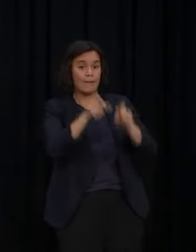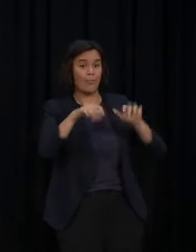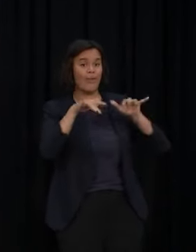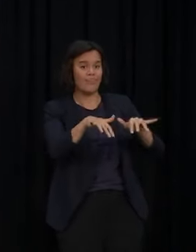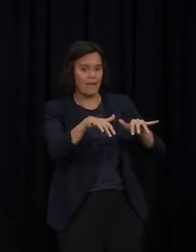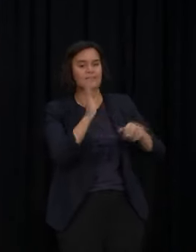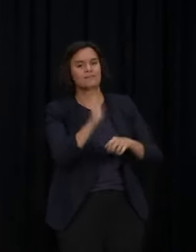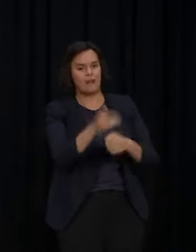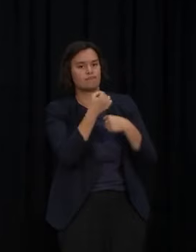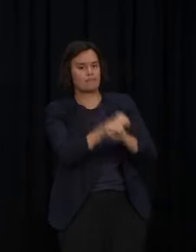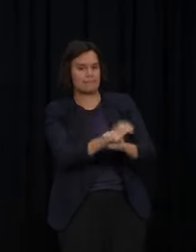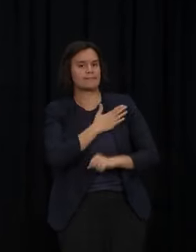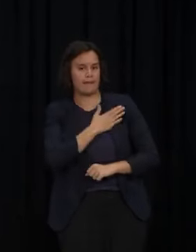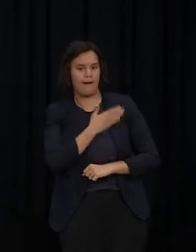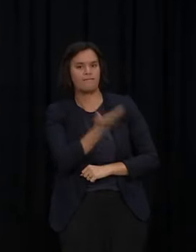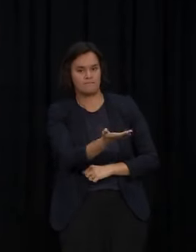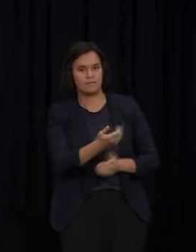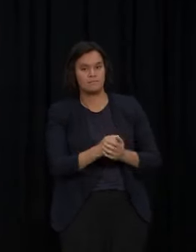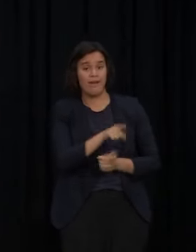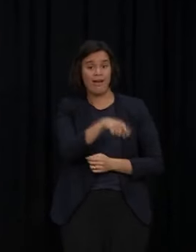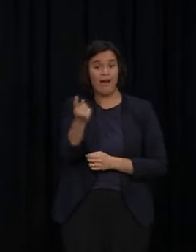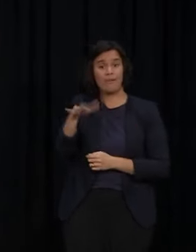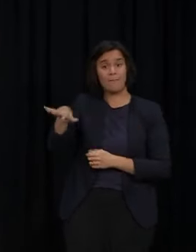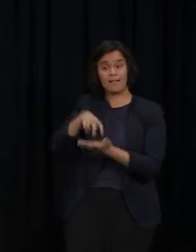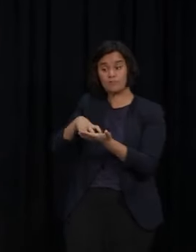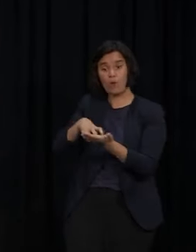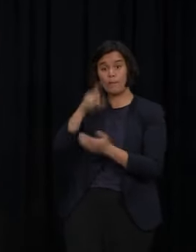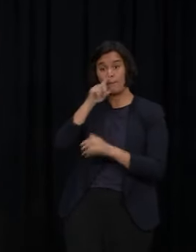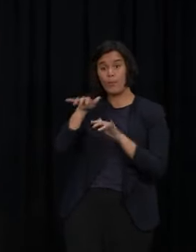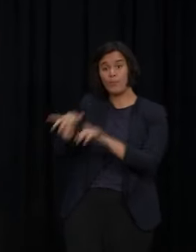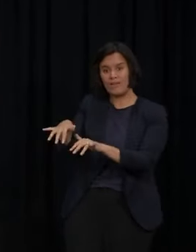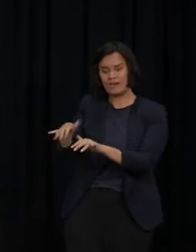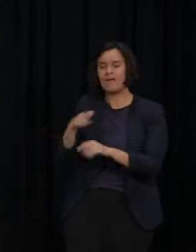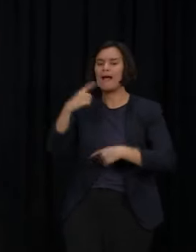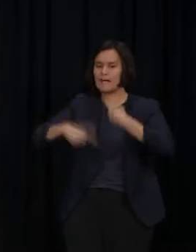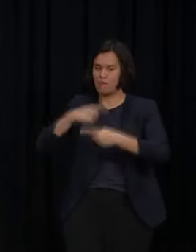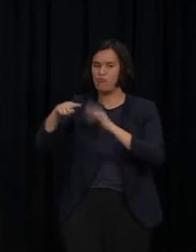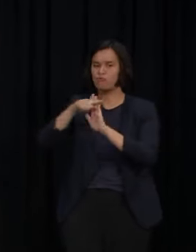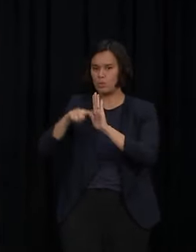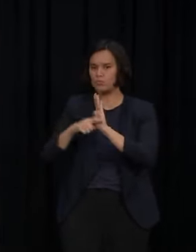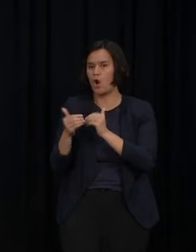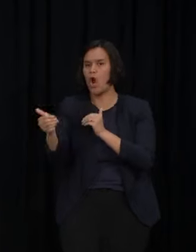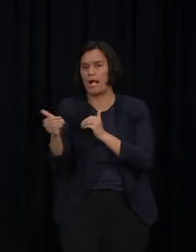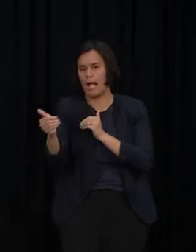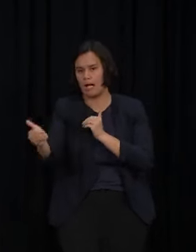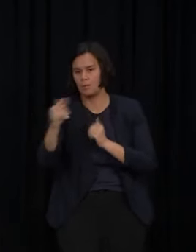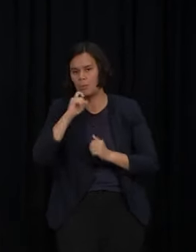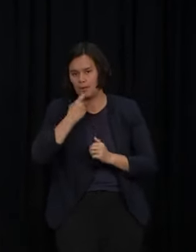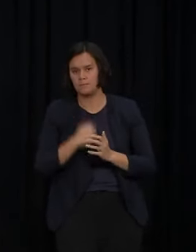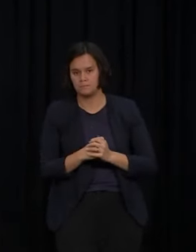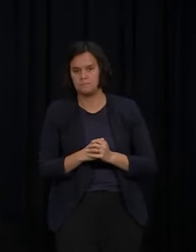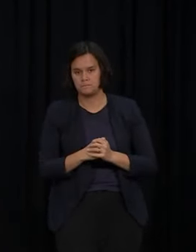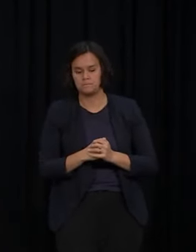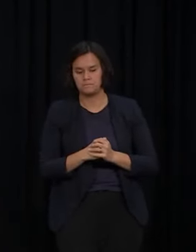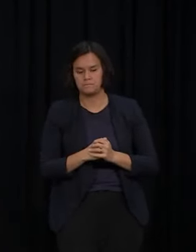remain important in some areas though for some time. There can be no specific date given at this point, but what I can tell